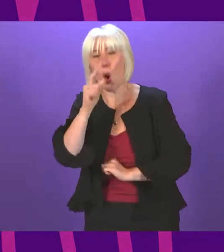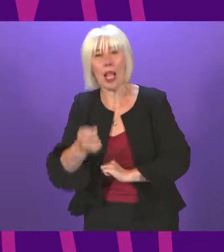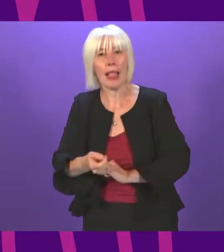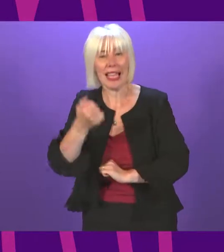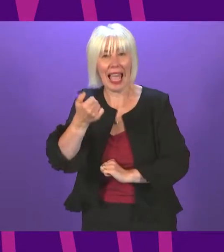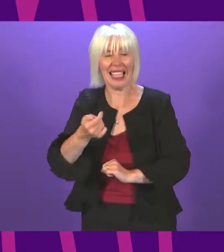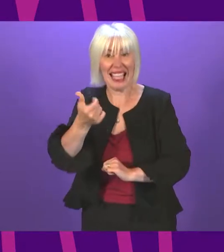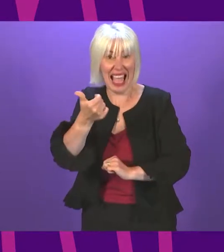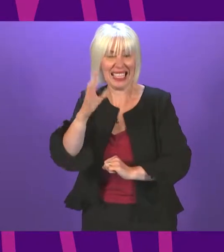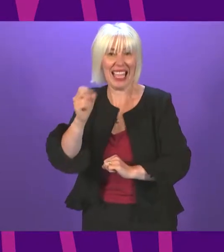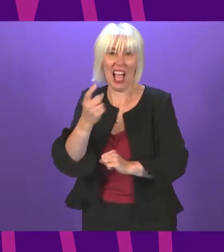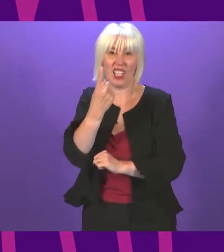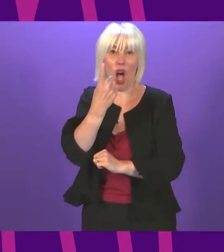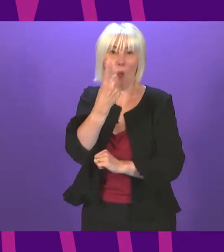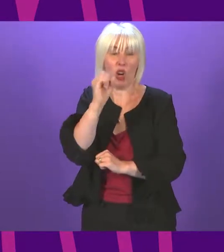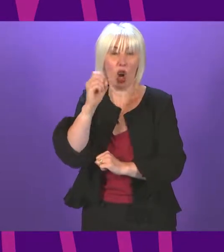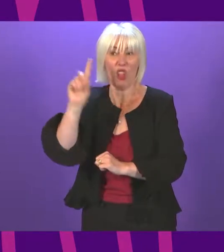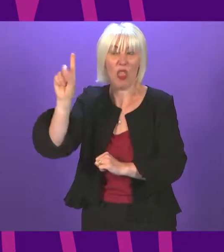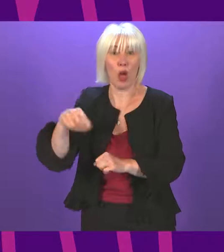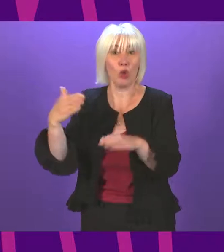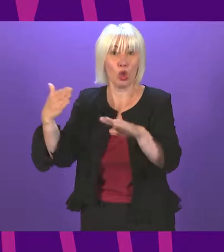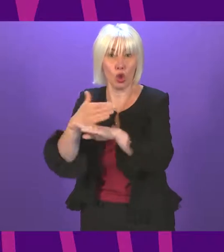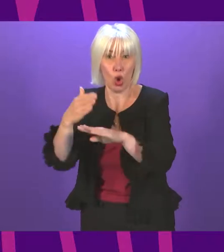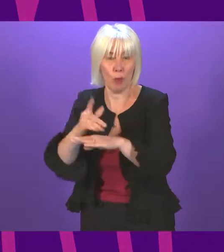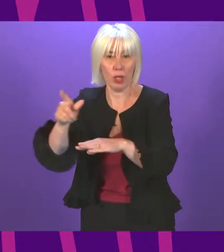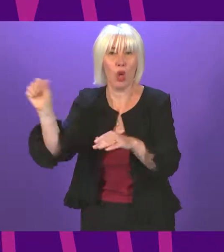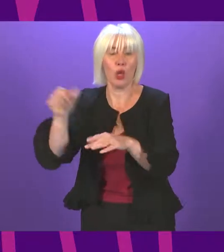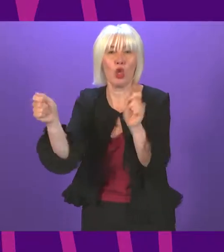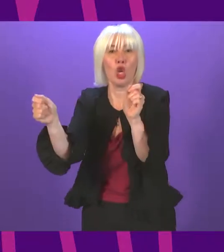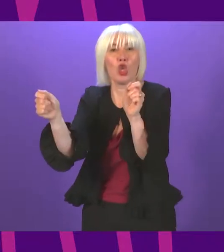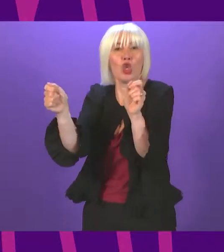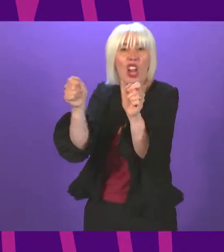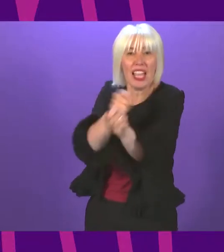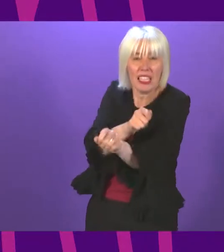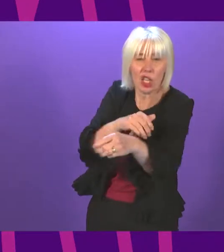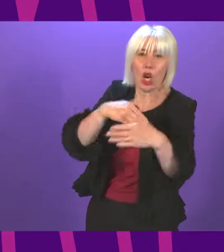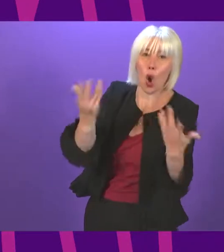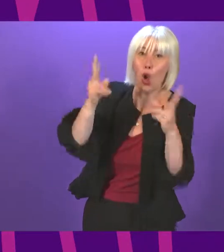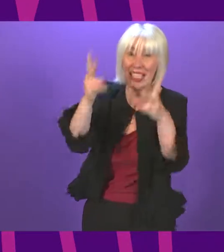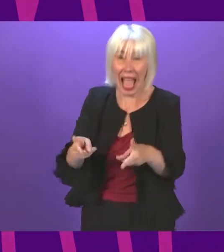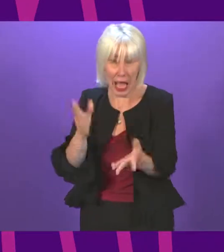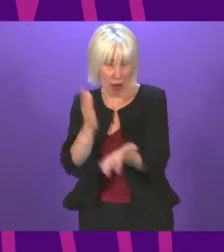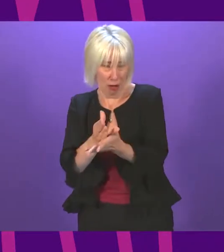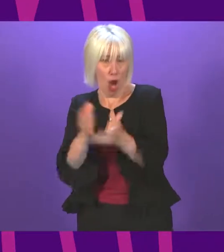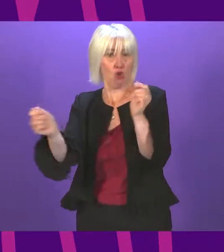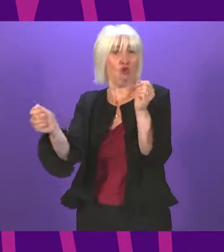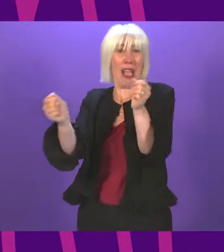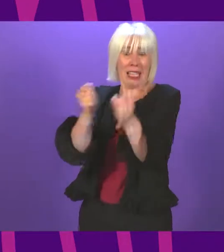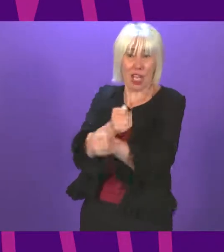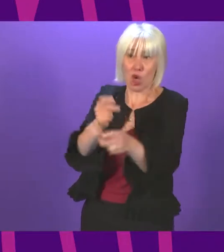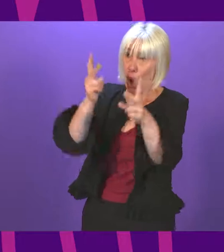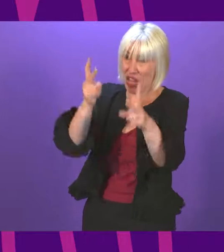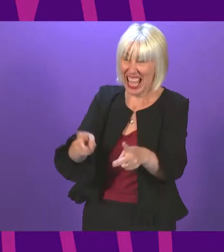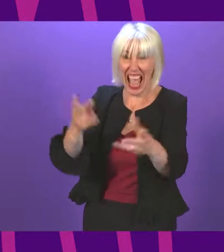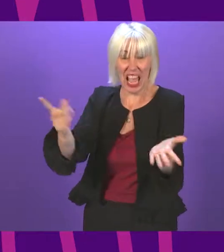,000 jobs, to transition or die. Transition or die. She has